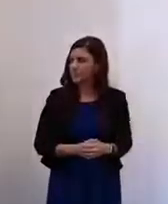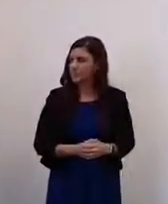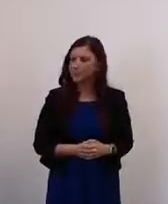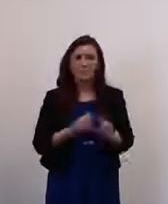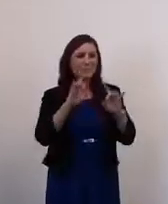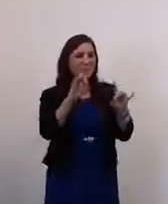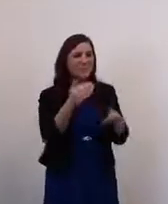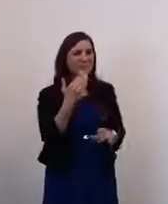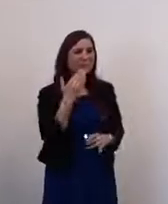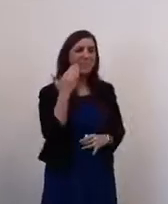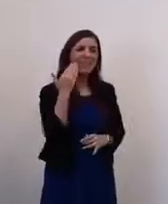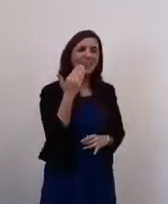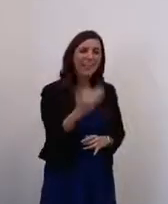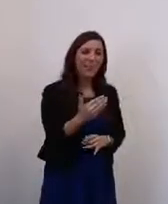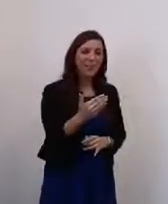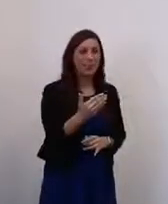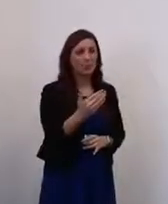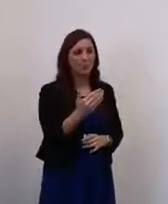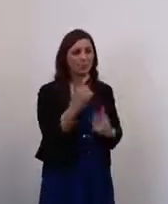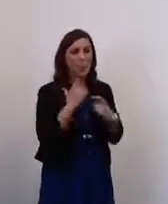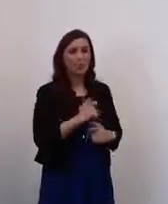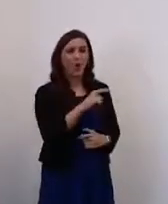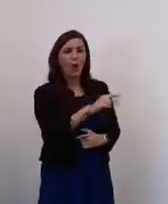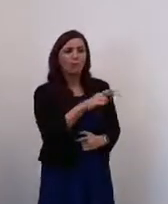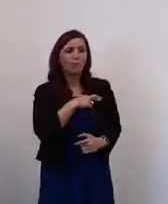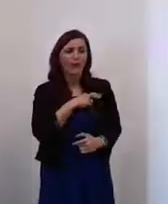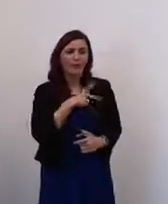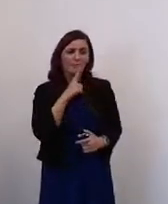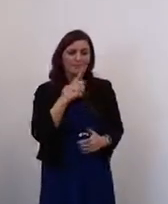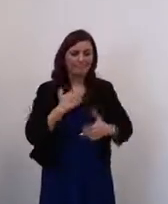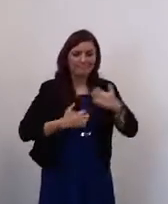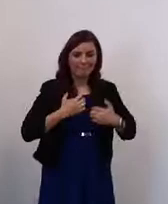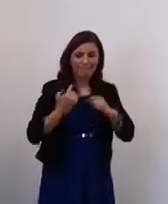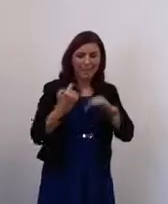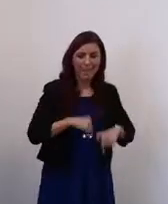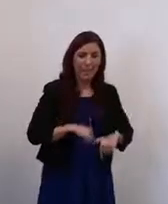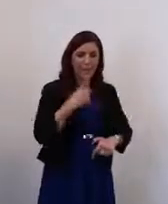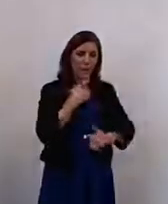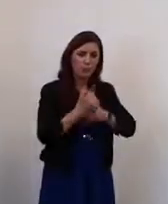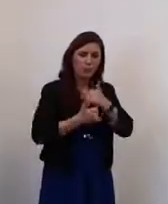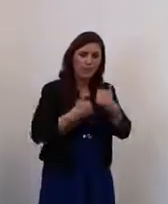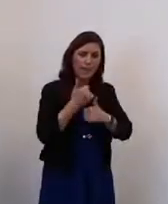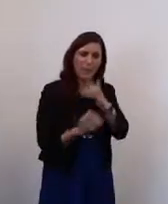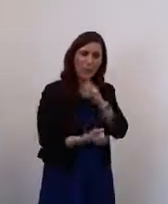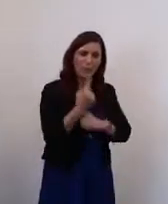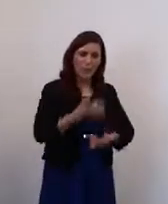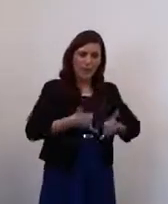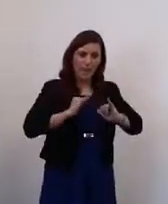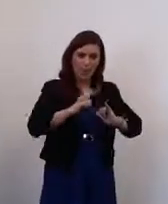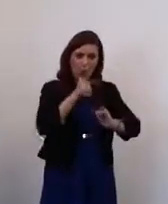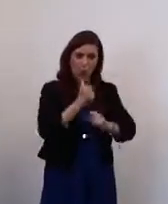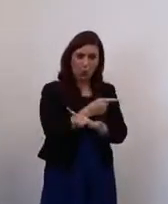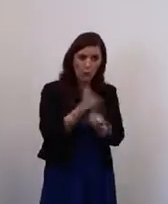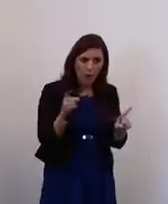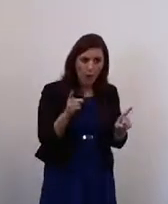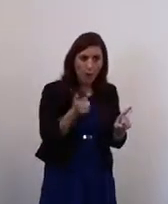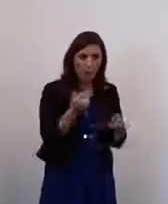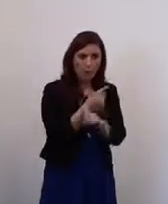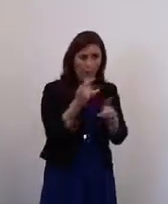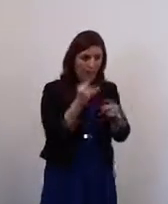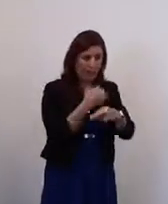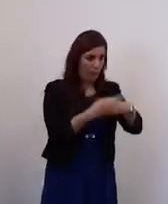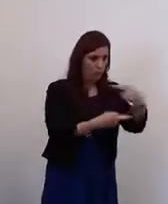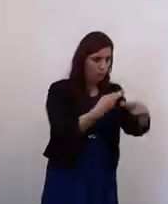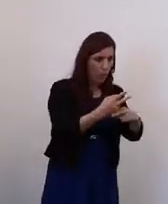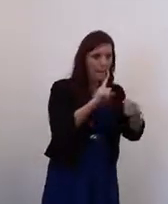Thank you Councillor. It's really brilliant to be here and I really appreciate the opportunity to speak to you all, those of you in the room